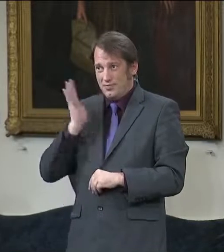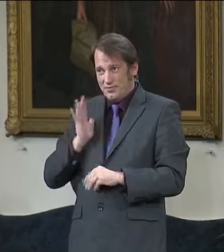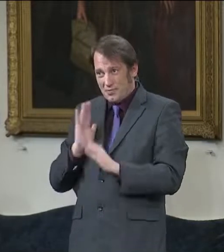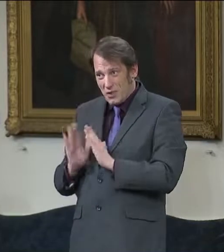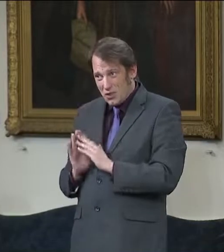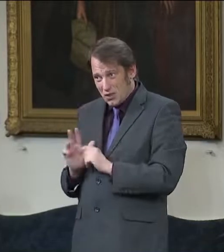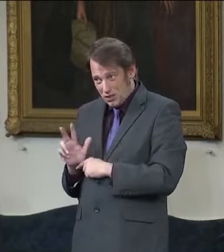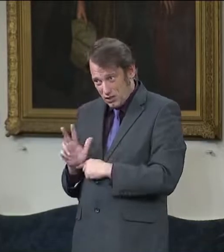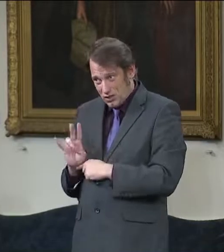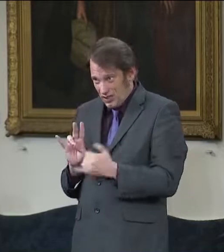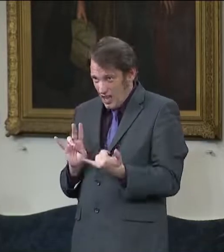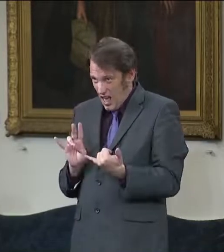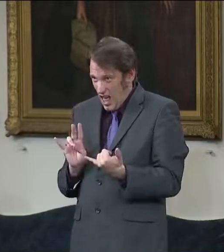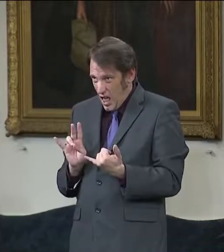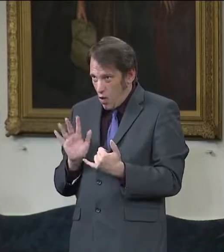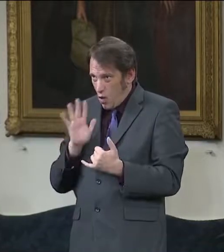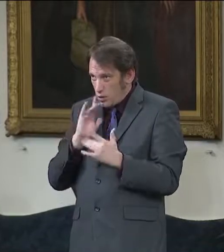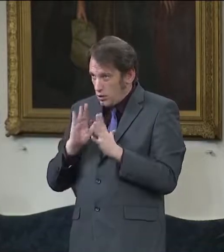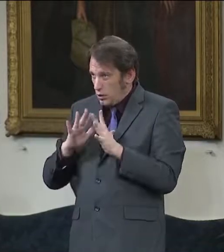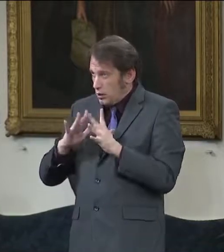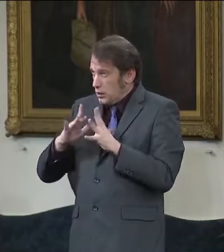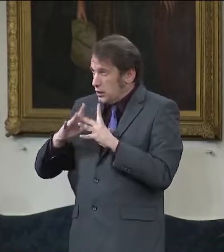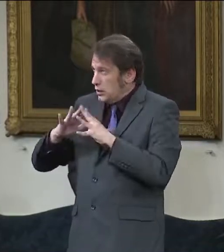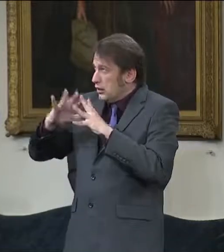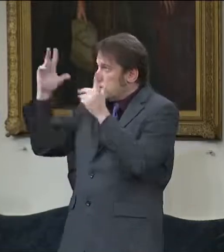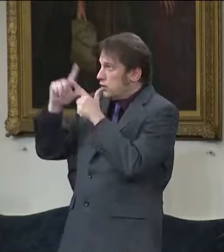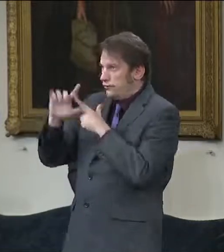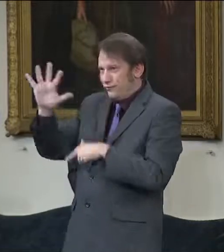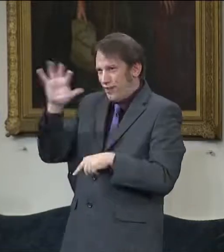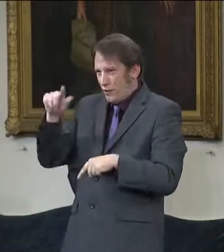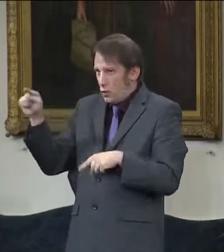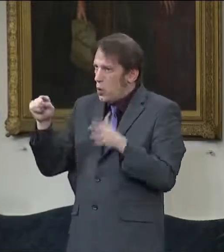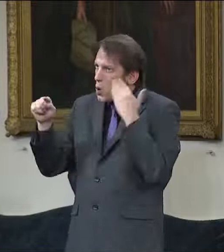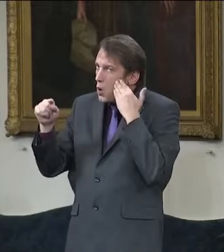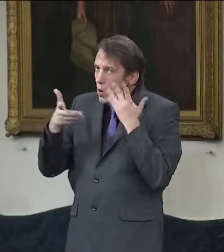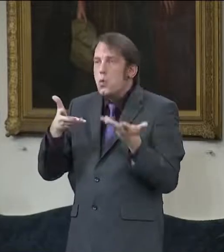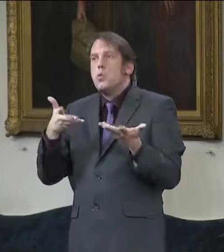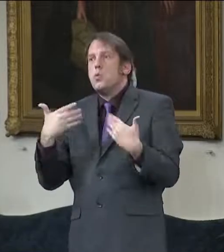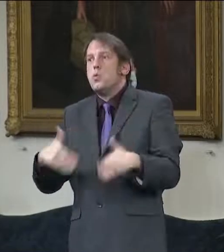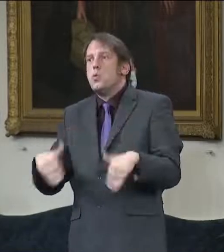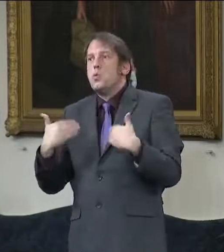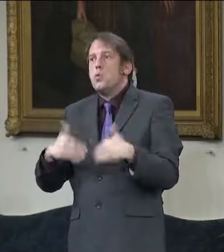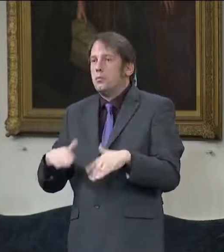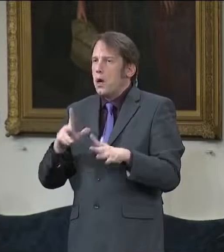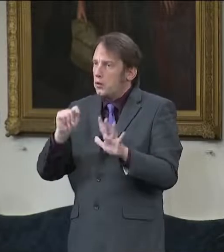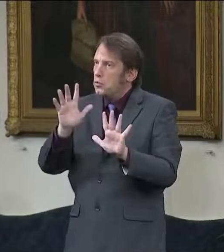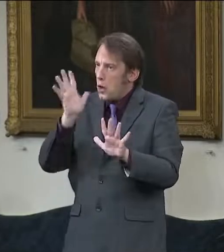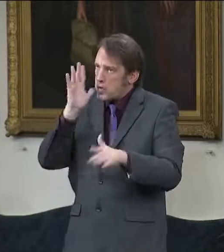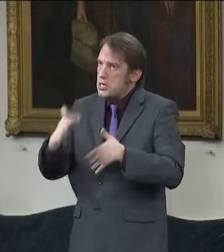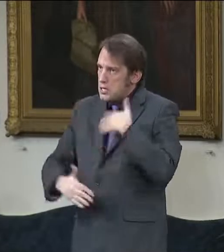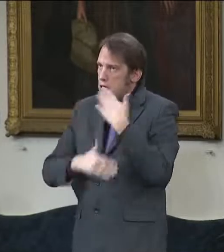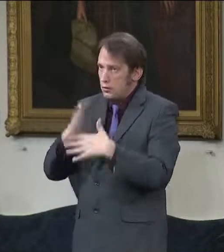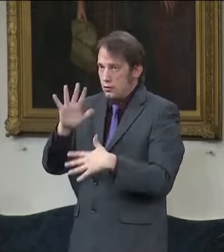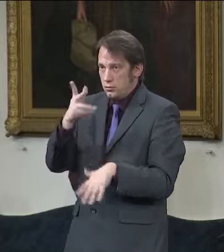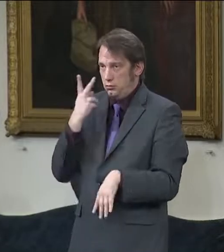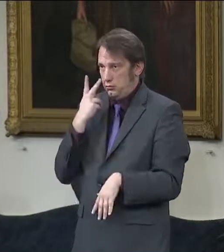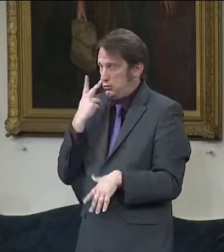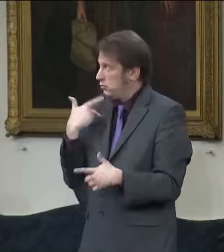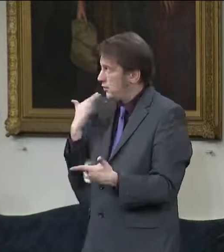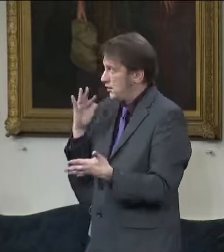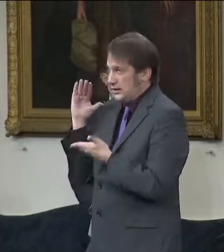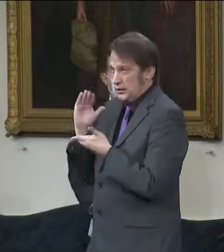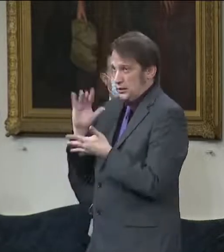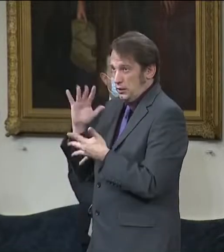do with simply the fact that there's not enough vaccine right now to give to 400 practices, for instance. Um, we need to, we need to wait till,